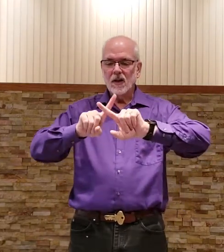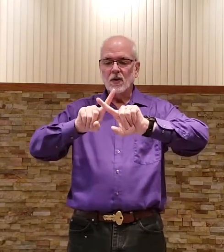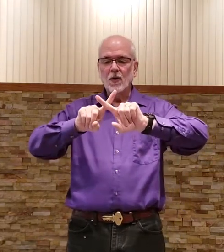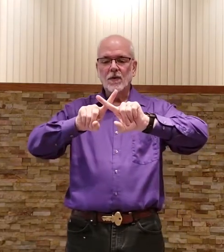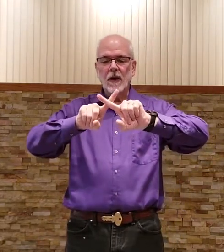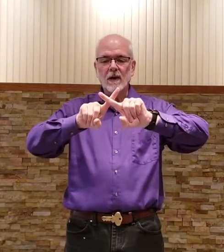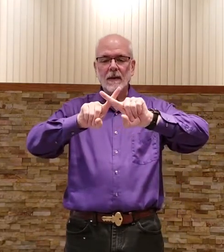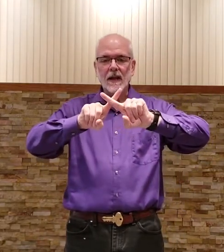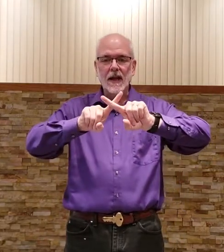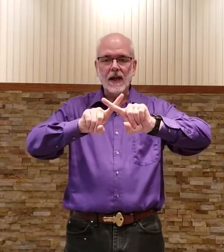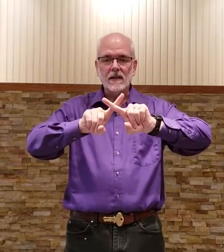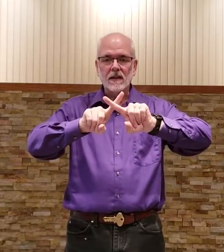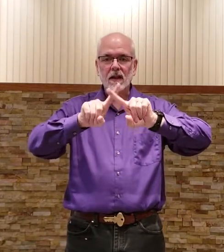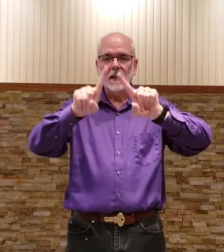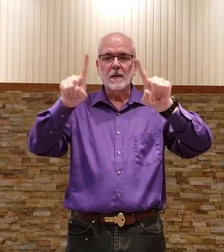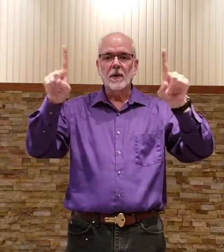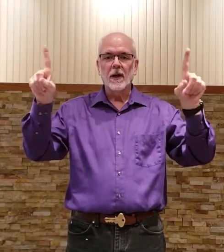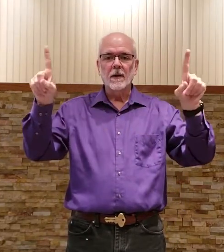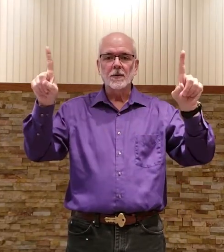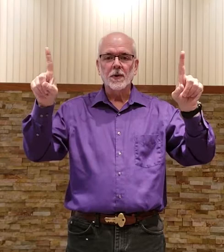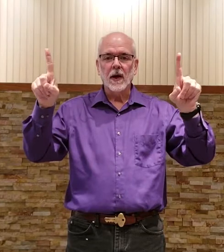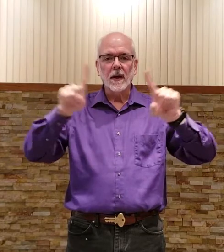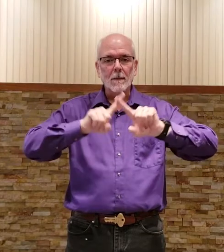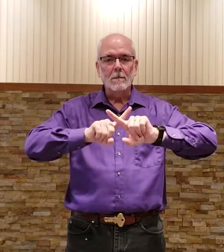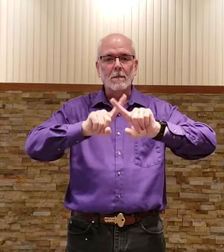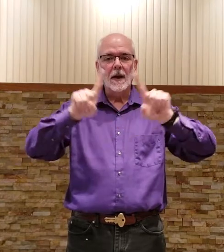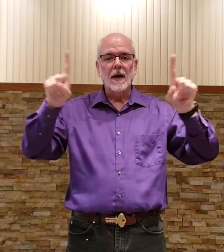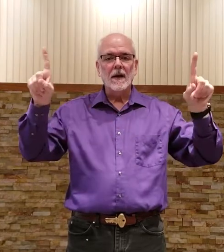two fingers make an x and then bring them up straight but